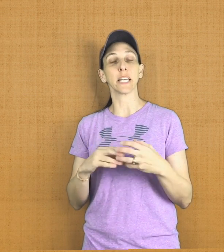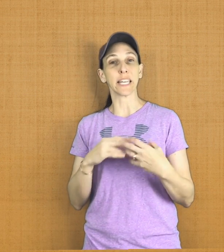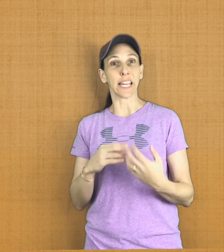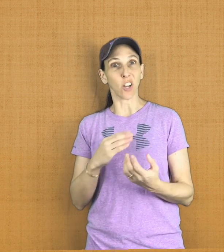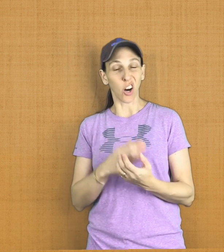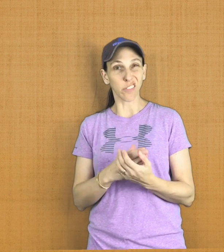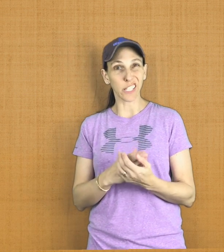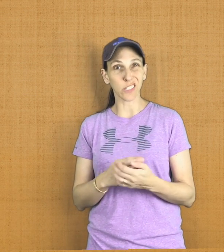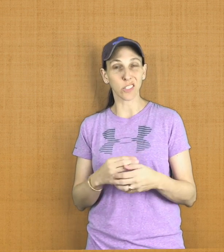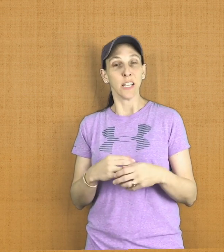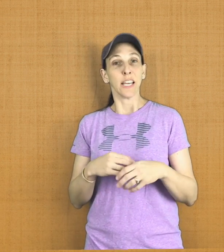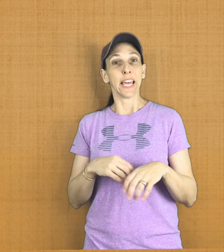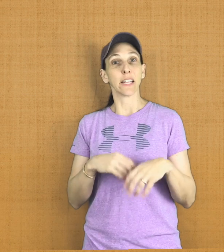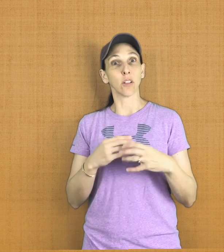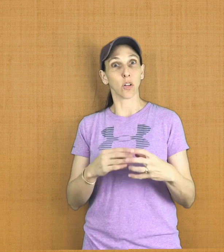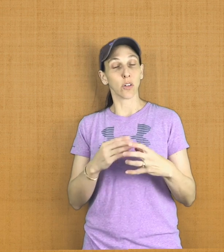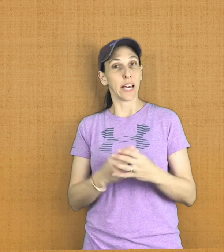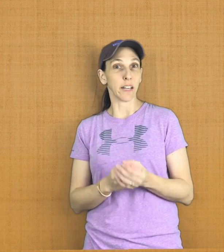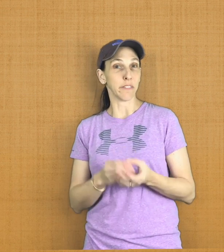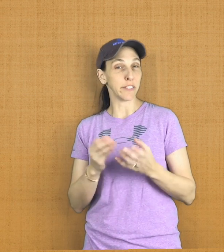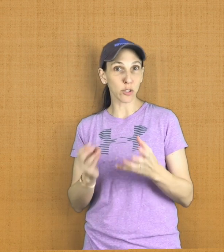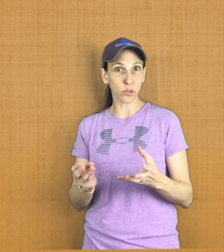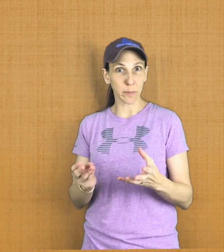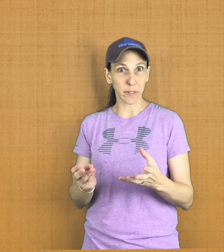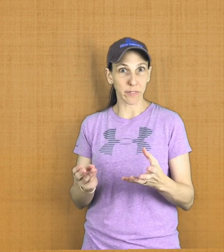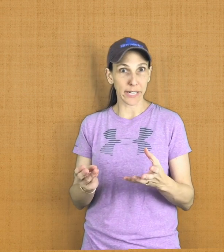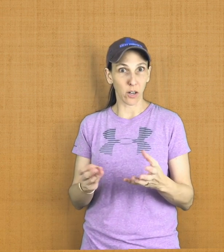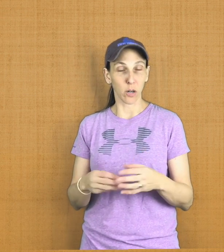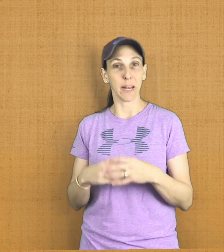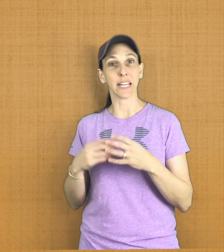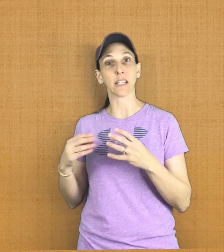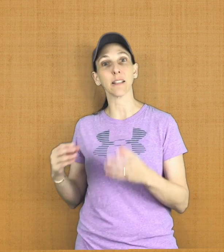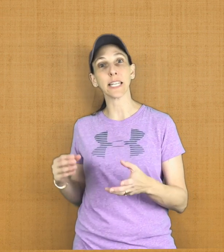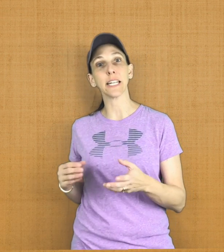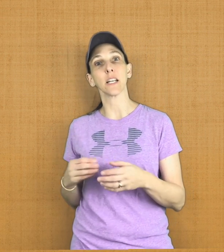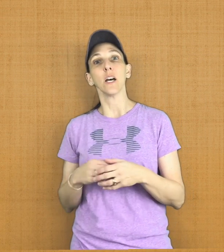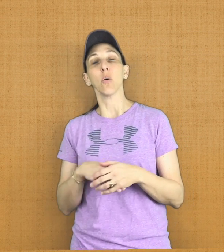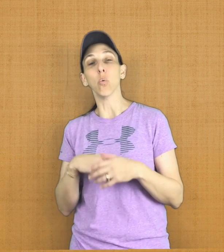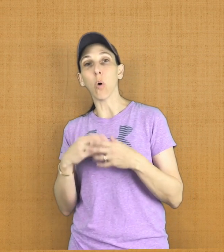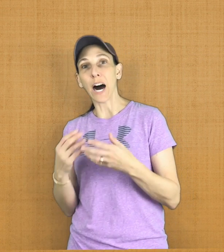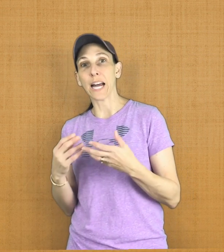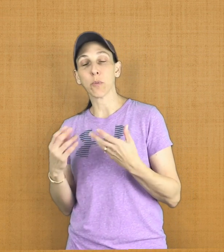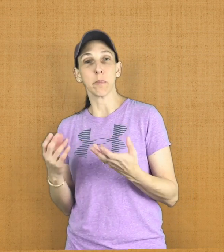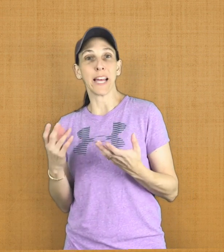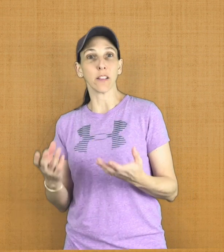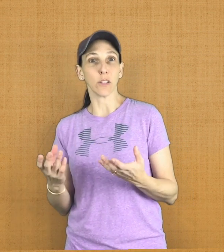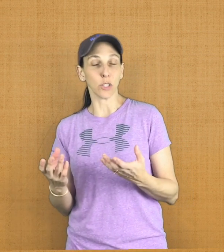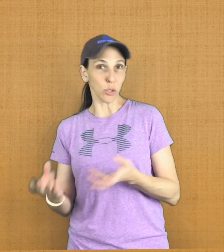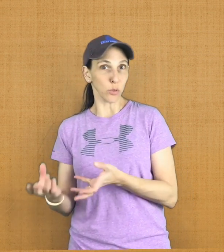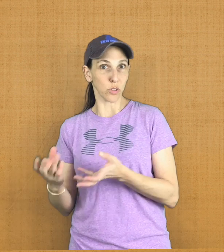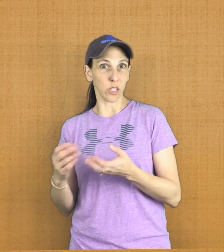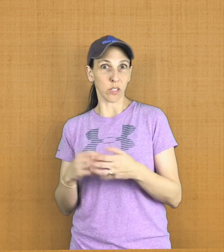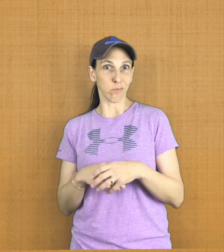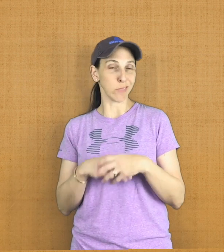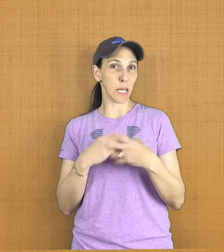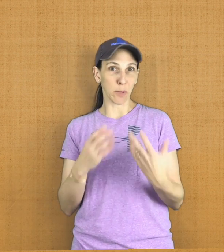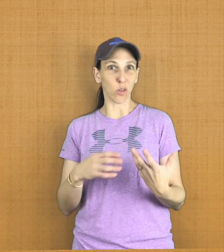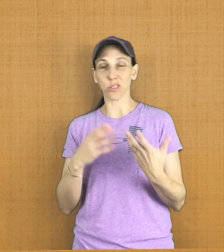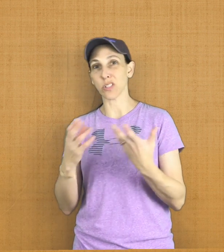gain confidence and learn how to field strip their firearm, how to clean it, why we might use the chemicals and